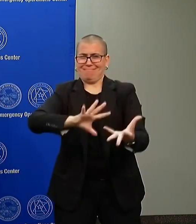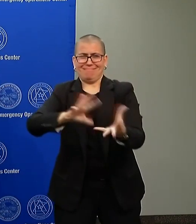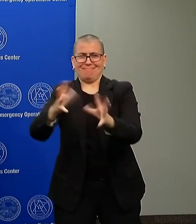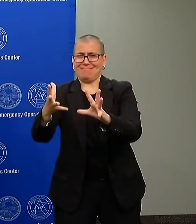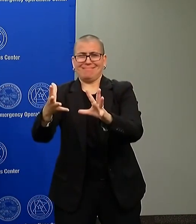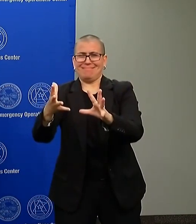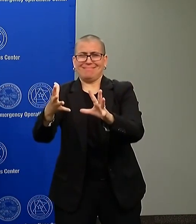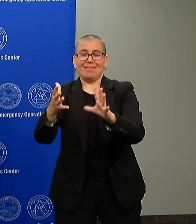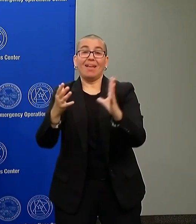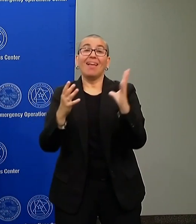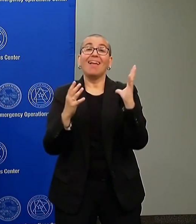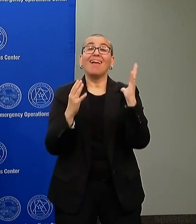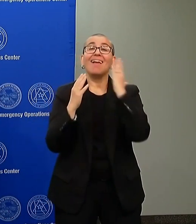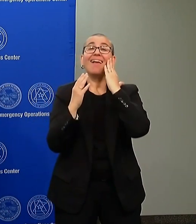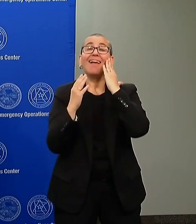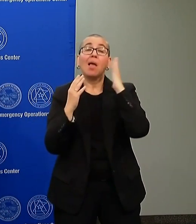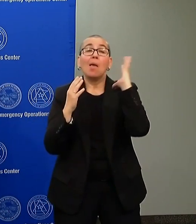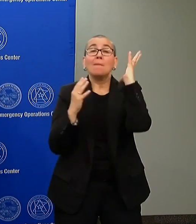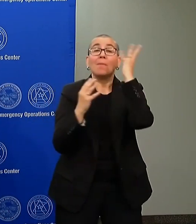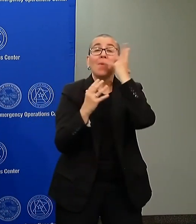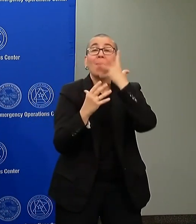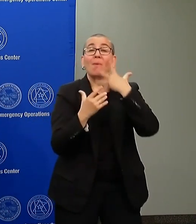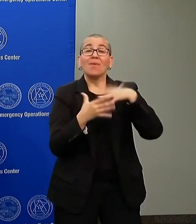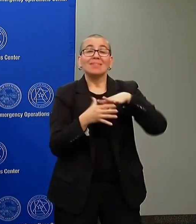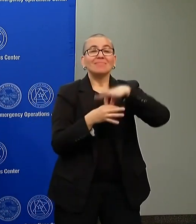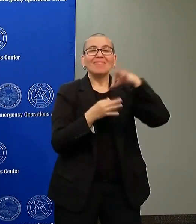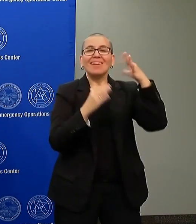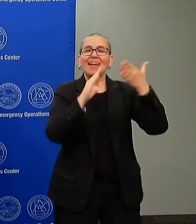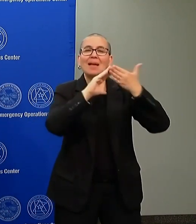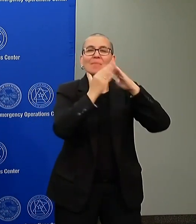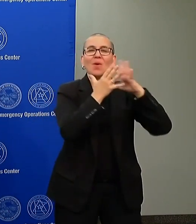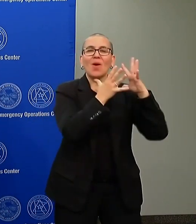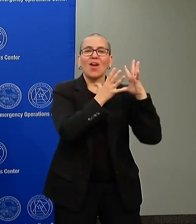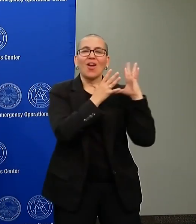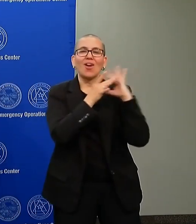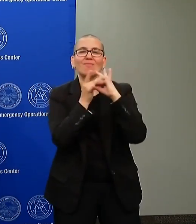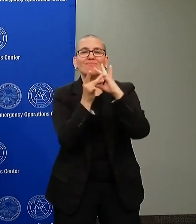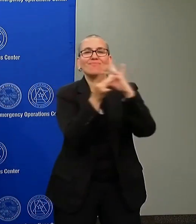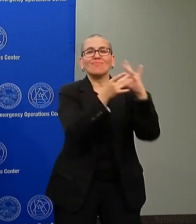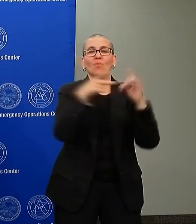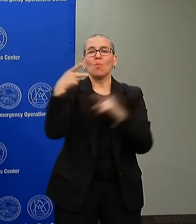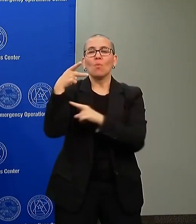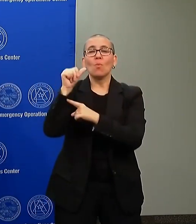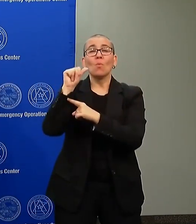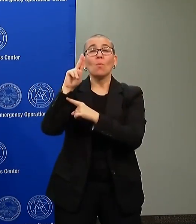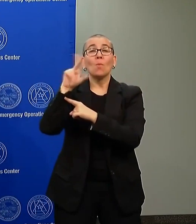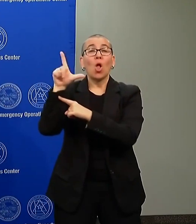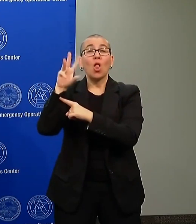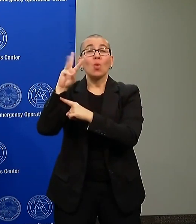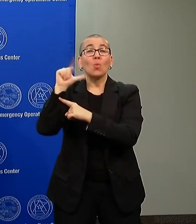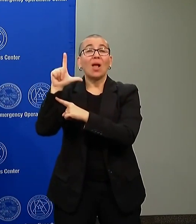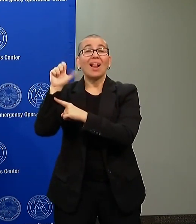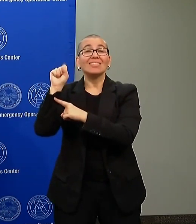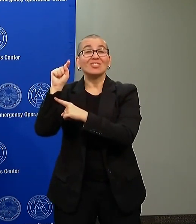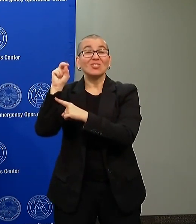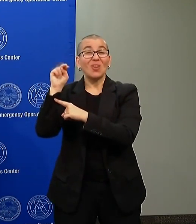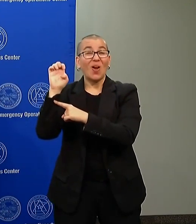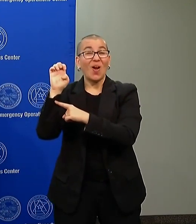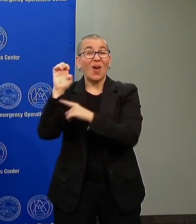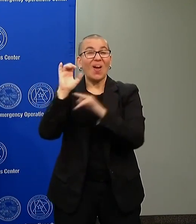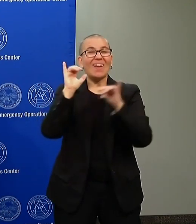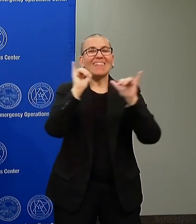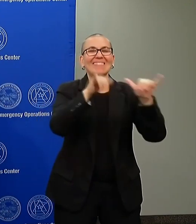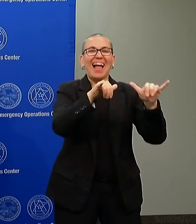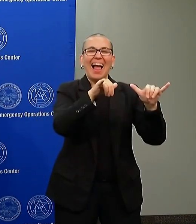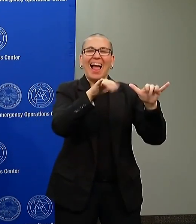spirit that Paul Wellstone once spoke about when he said, all do better when we all do better arises. Across the